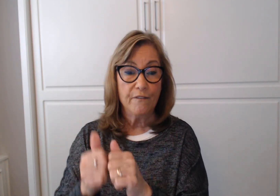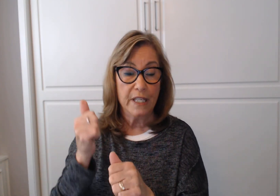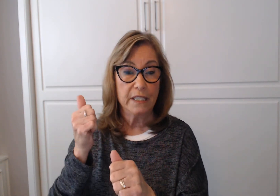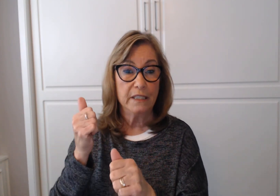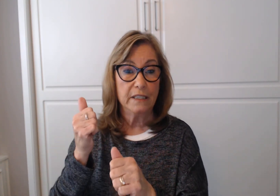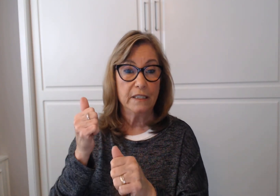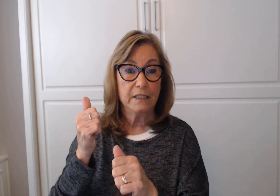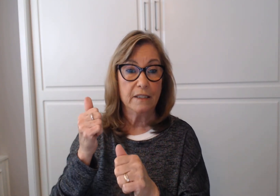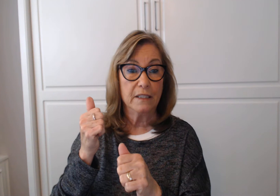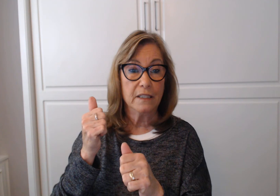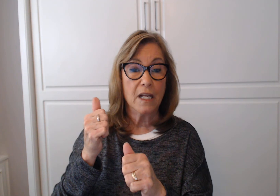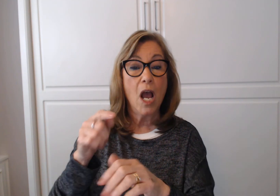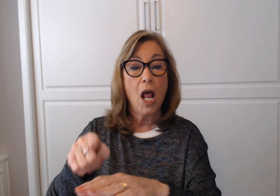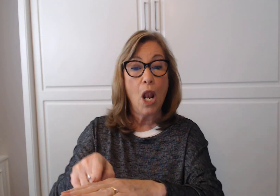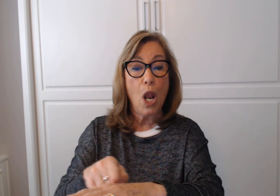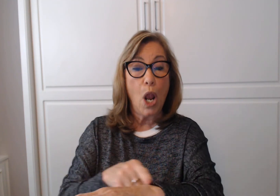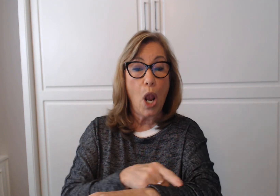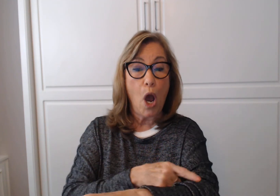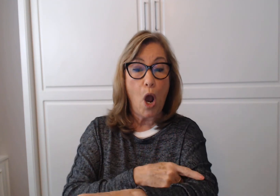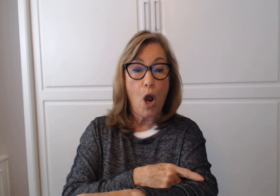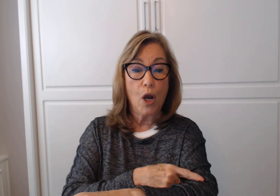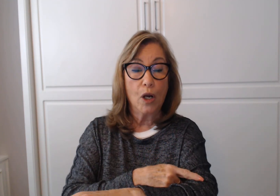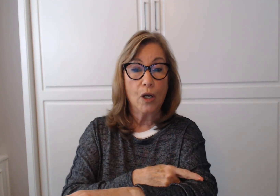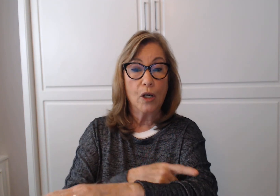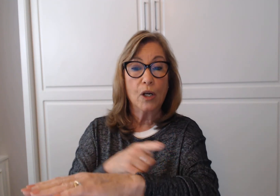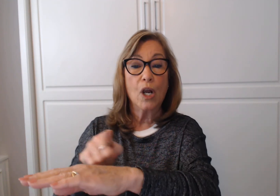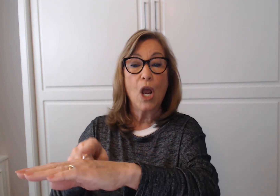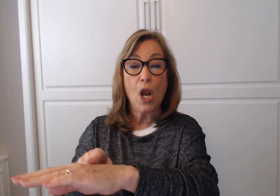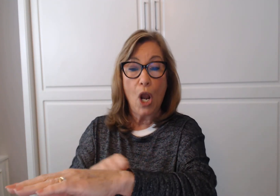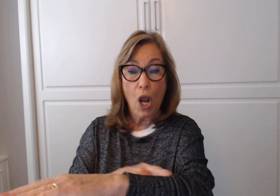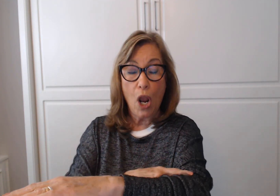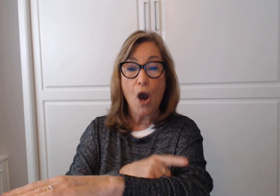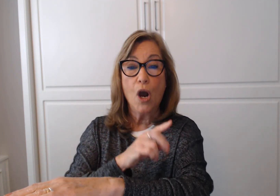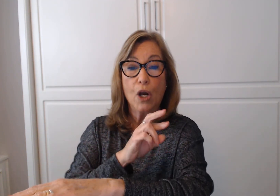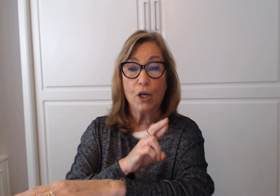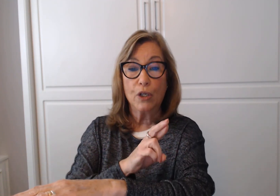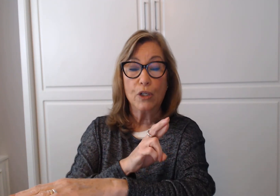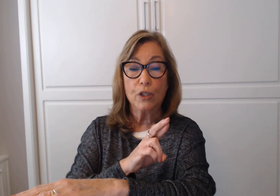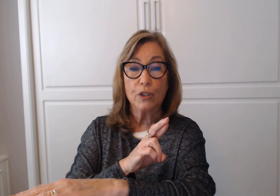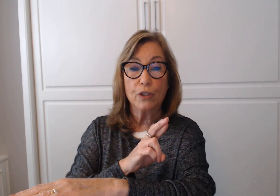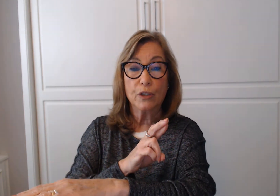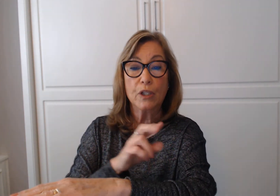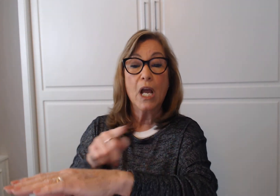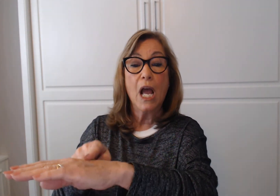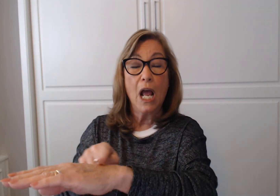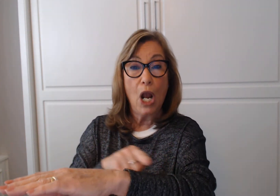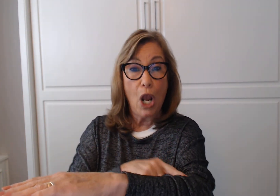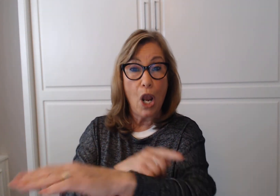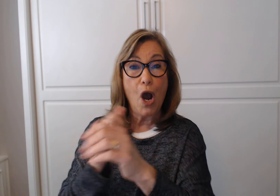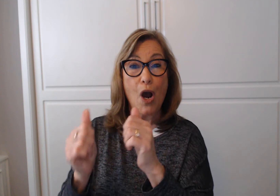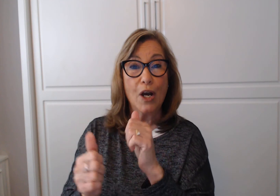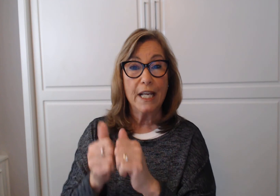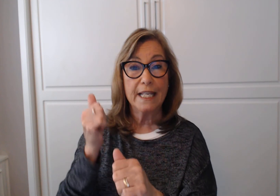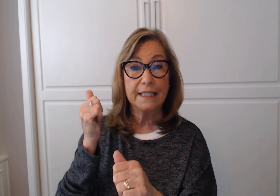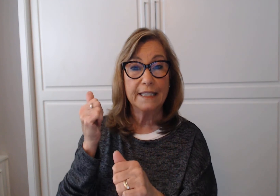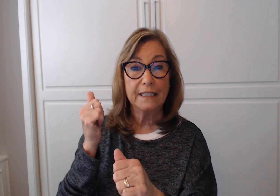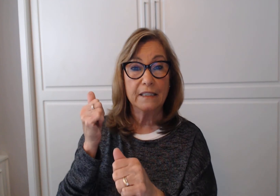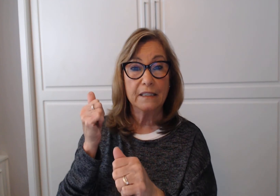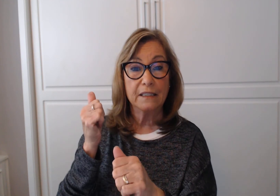Long. Longer. Longest. Length.